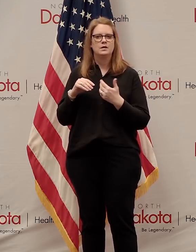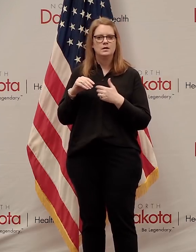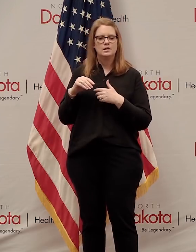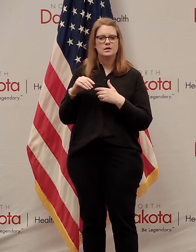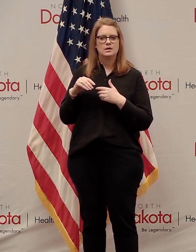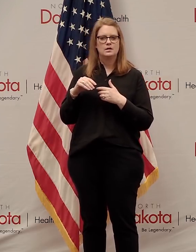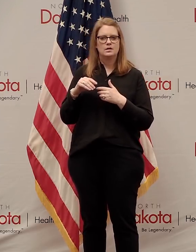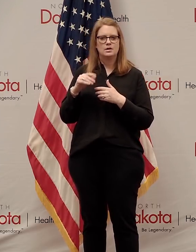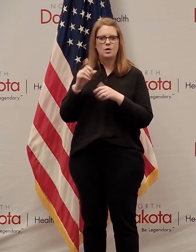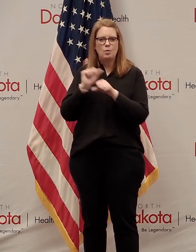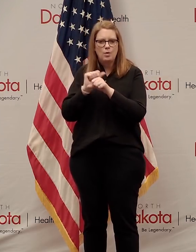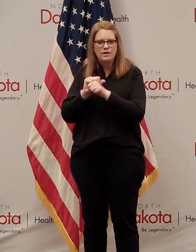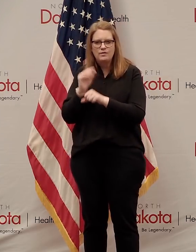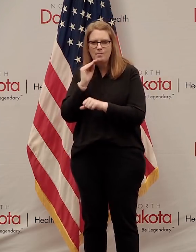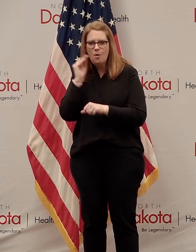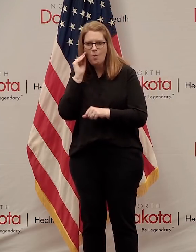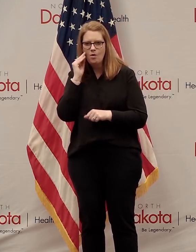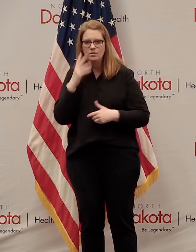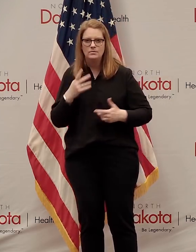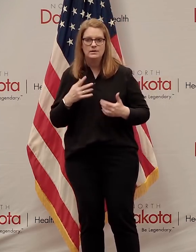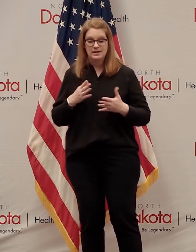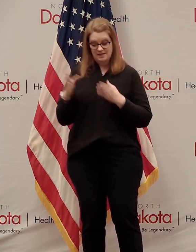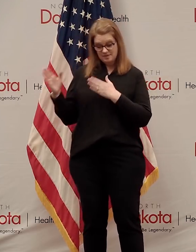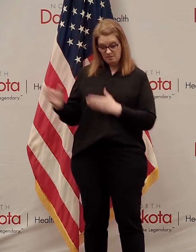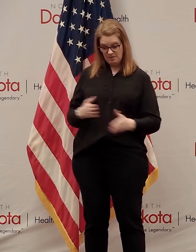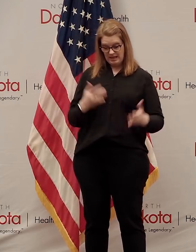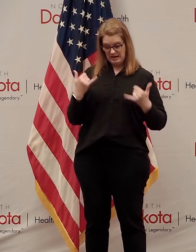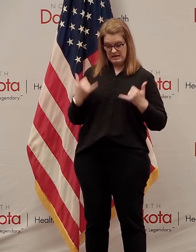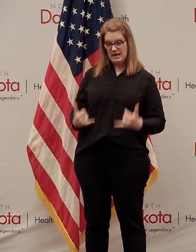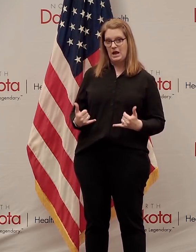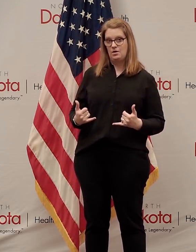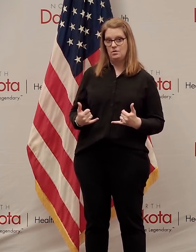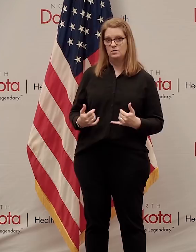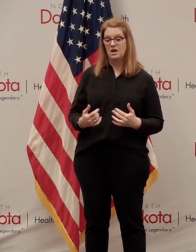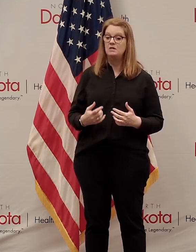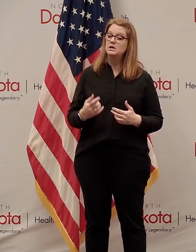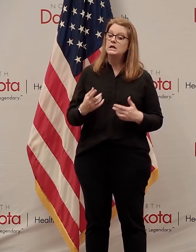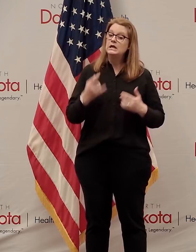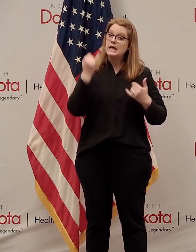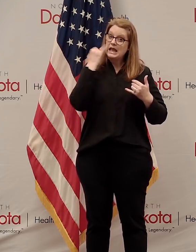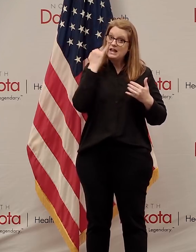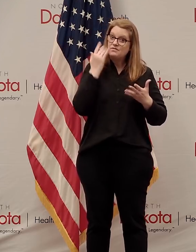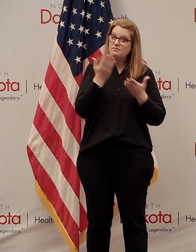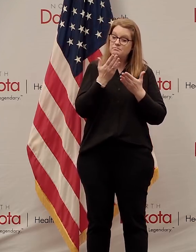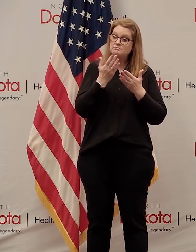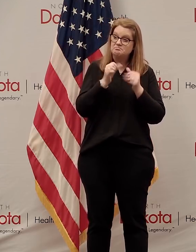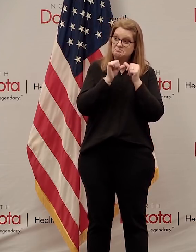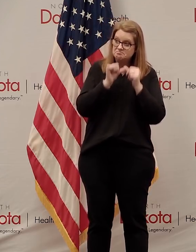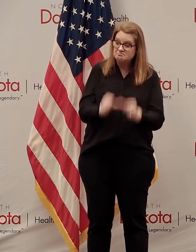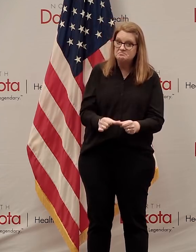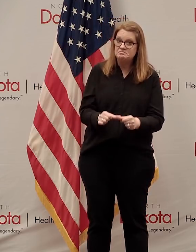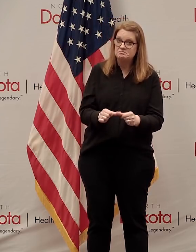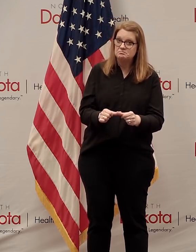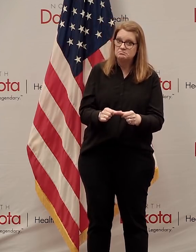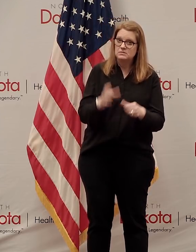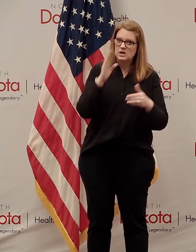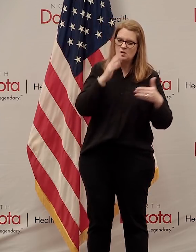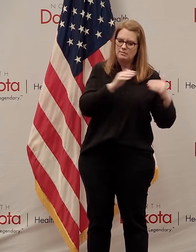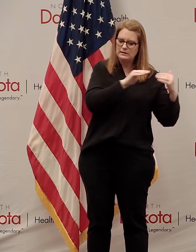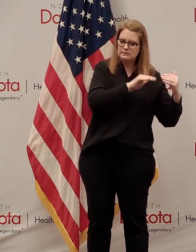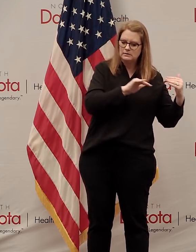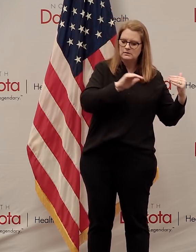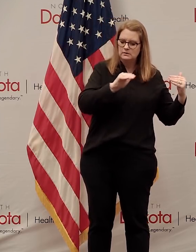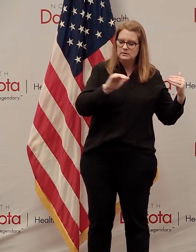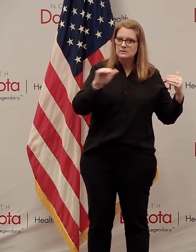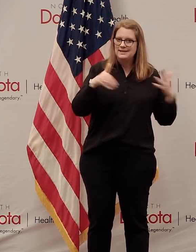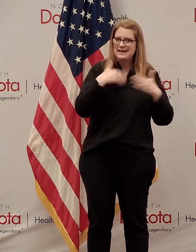Our current plan, if the current trends progressed today that we're seeing today, and if these hold over